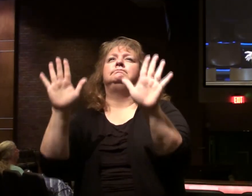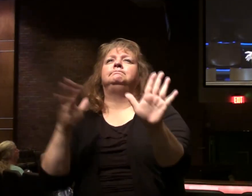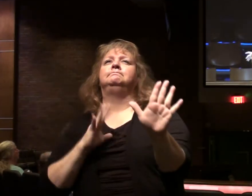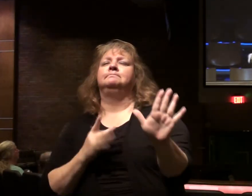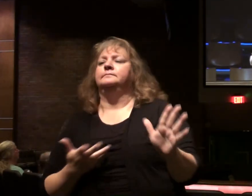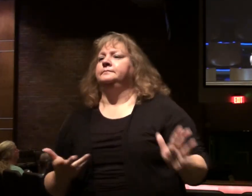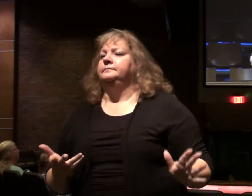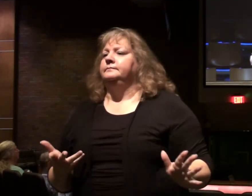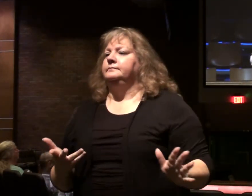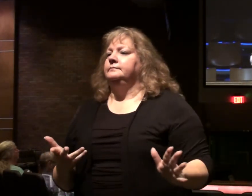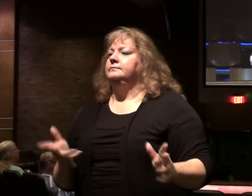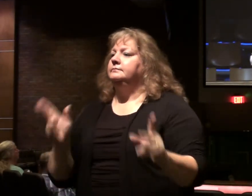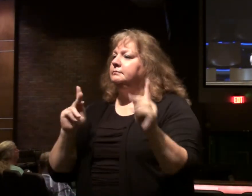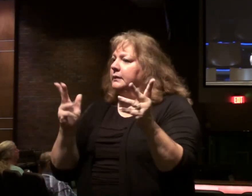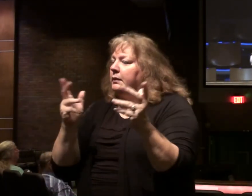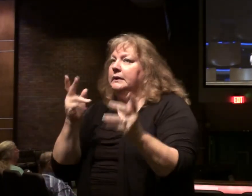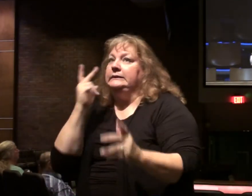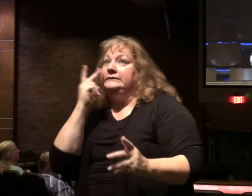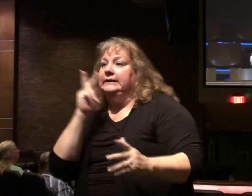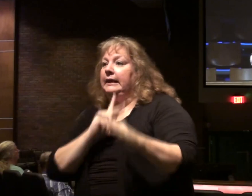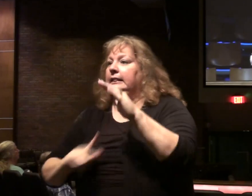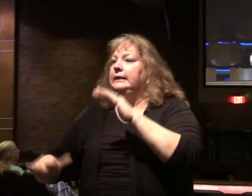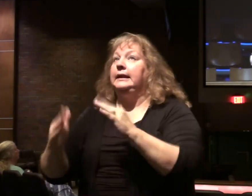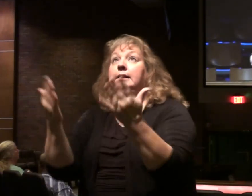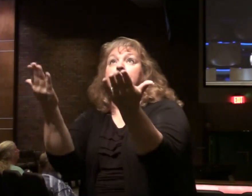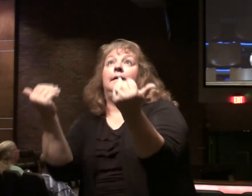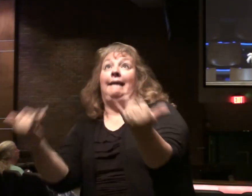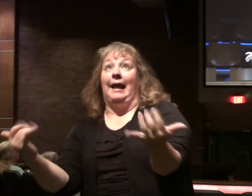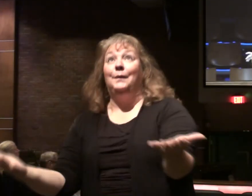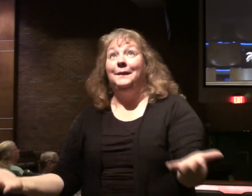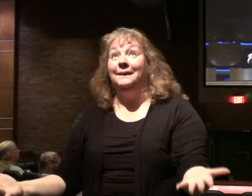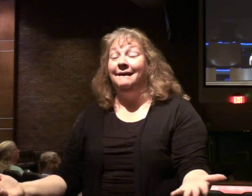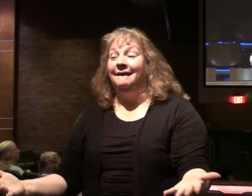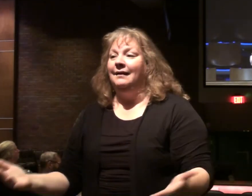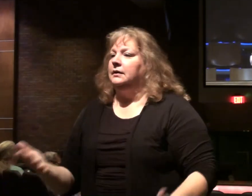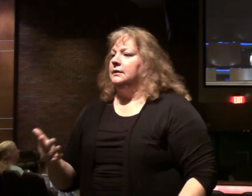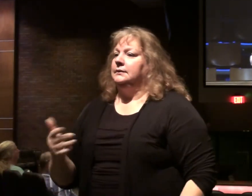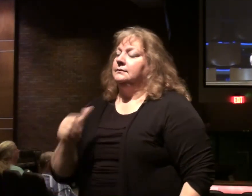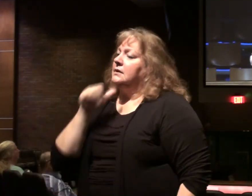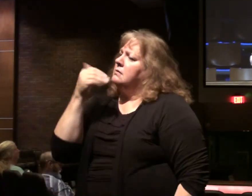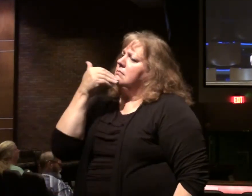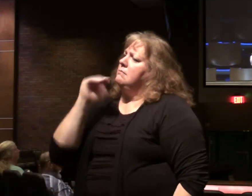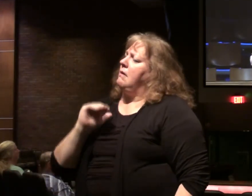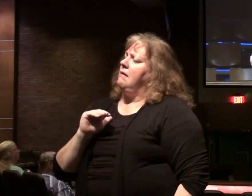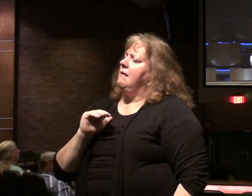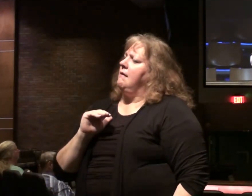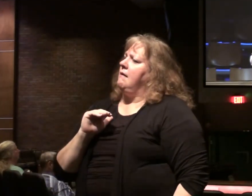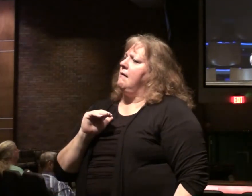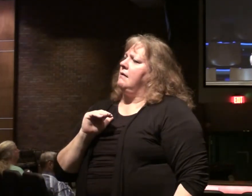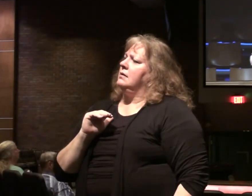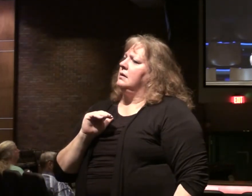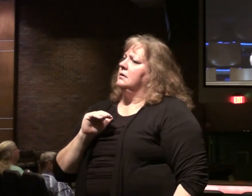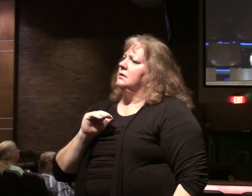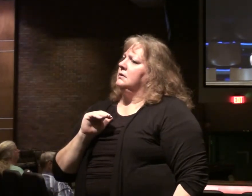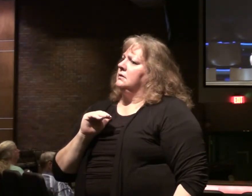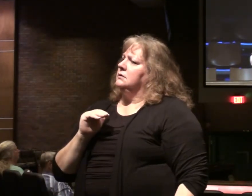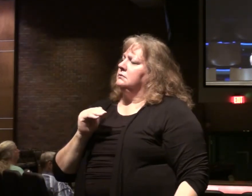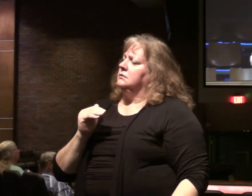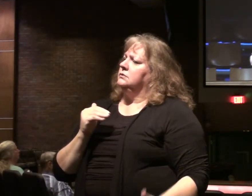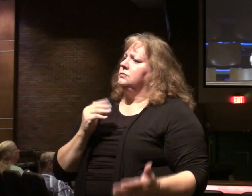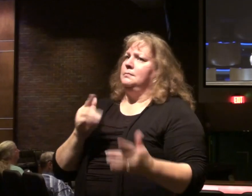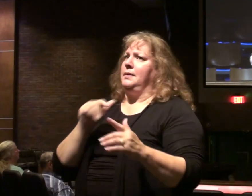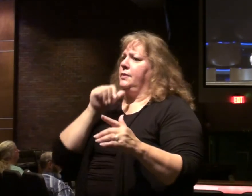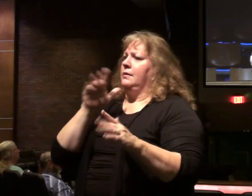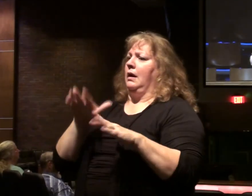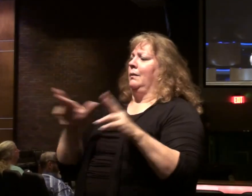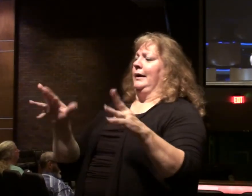Many people want to be able to see the kingdom come in right away. And that's not a bad thought in and of itself, but they're not